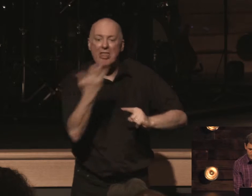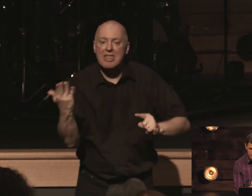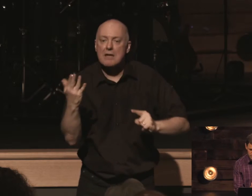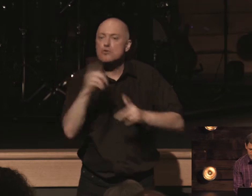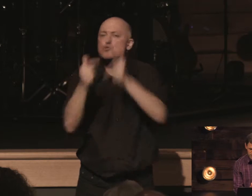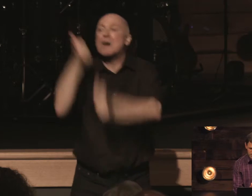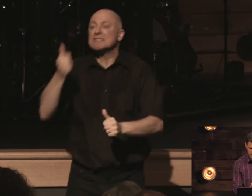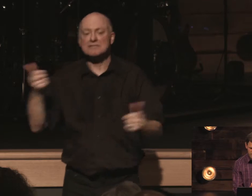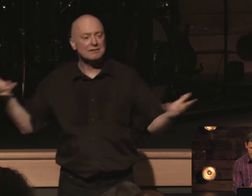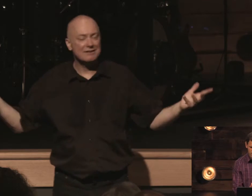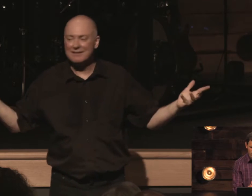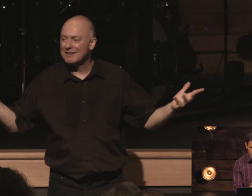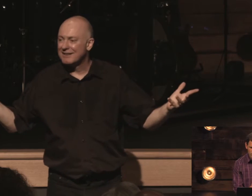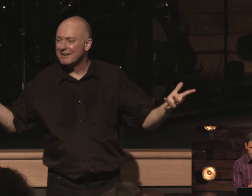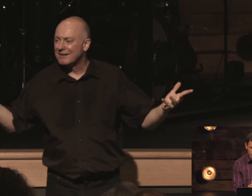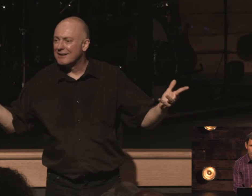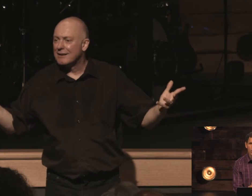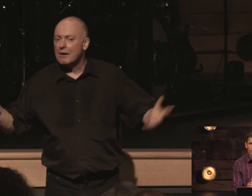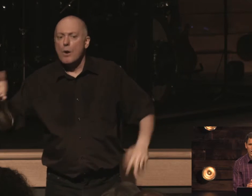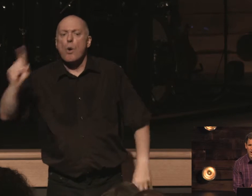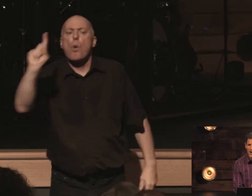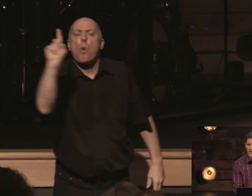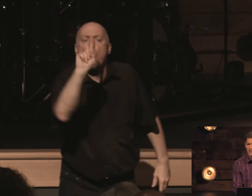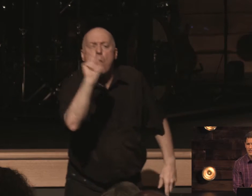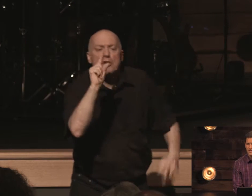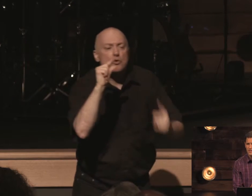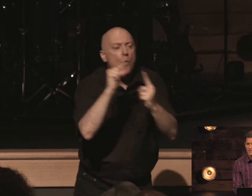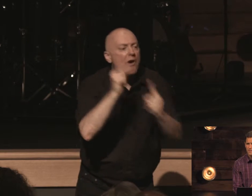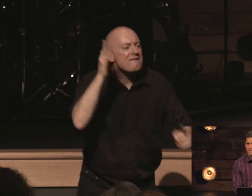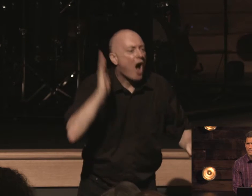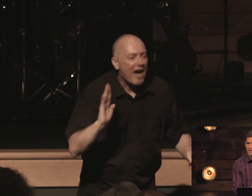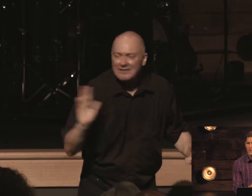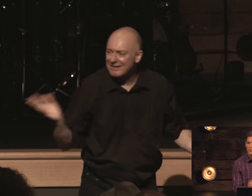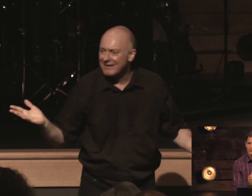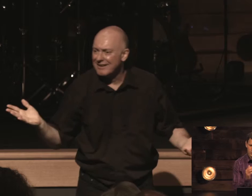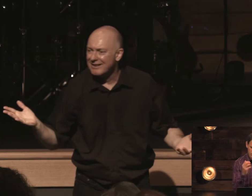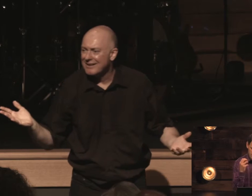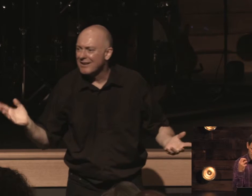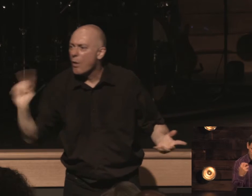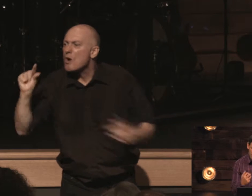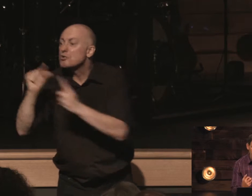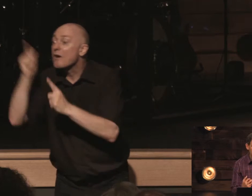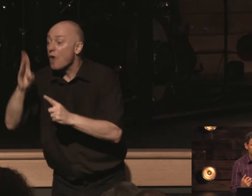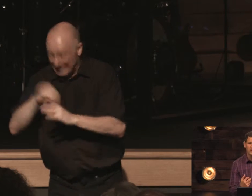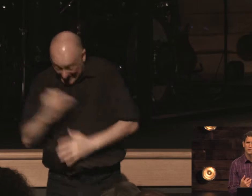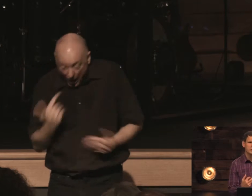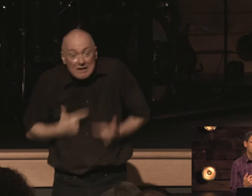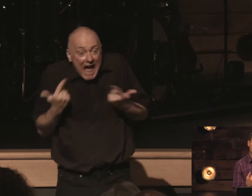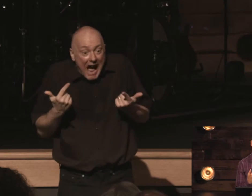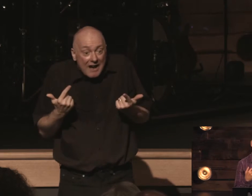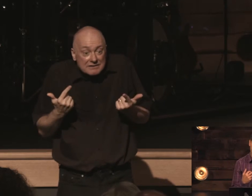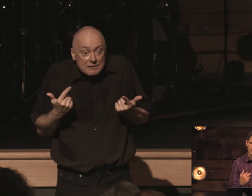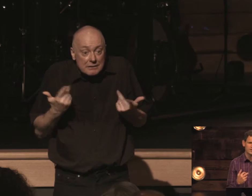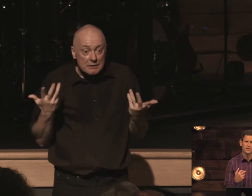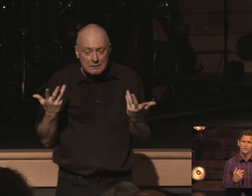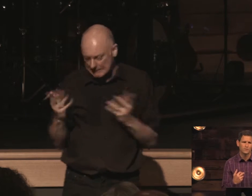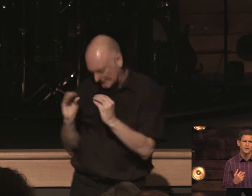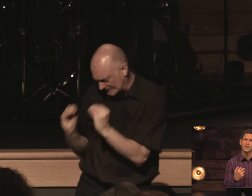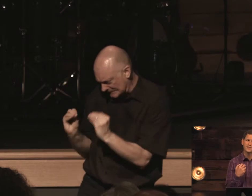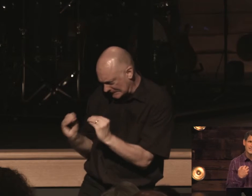where is the word of god where's the word of god in our lives and trust me and trust trust me trust me as a